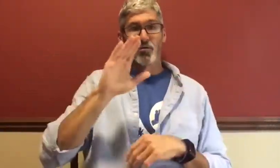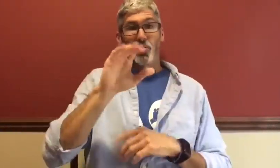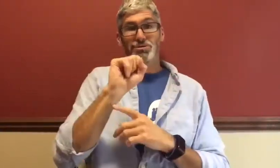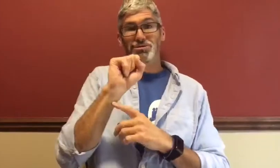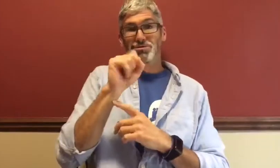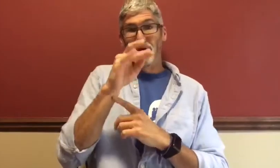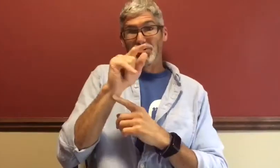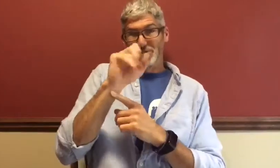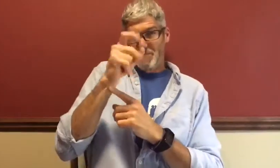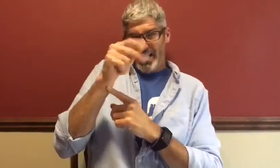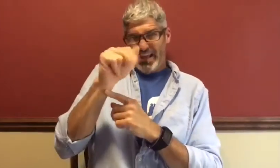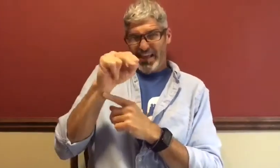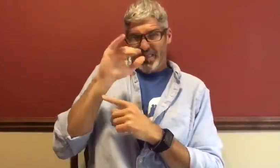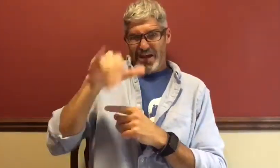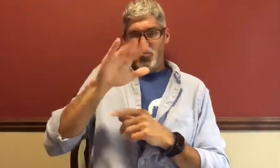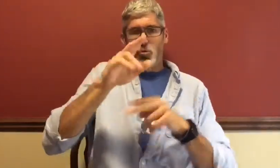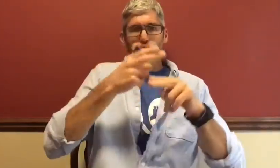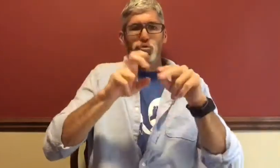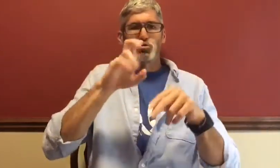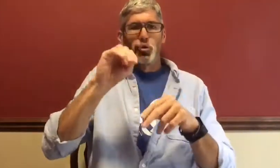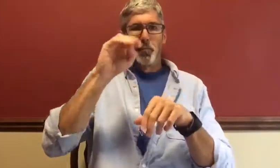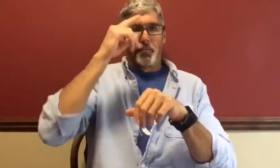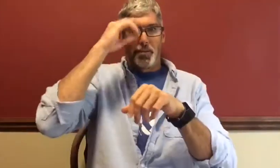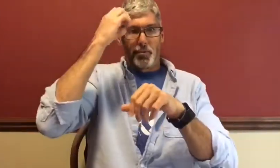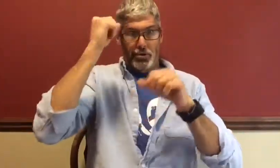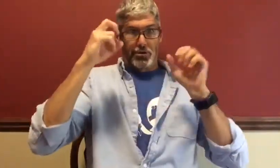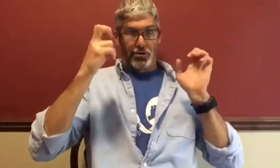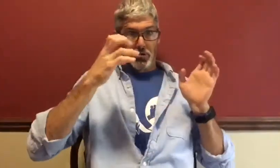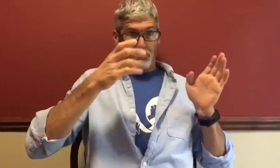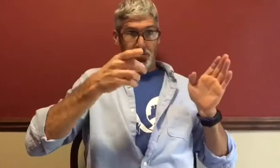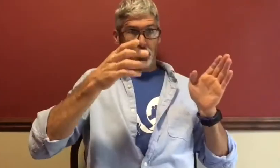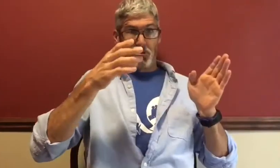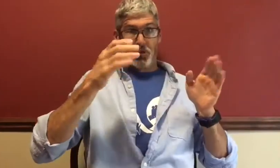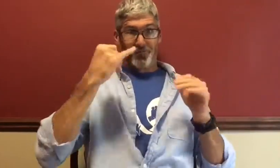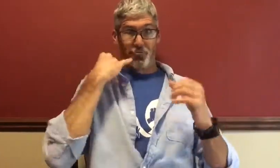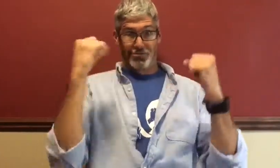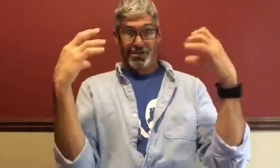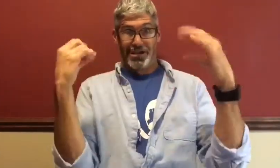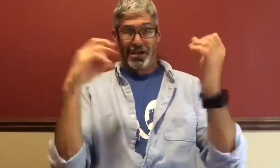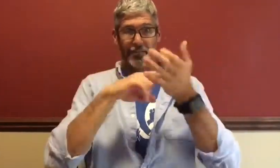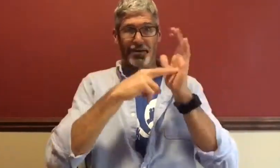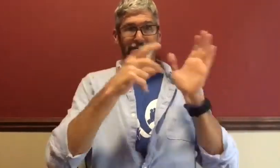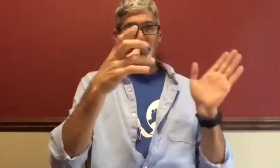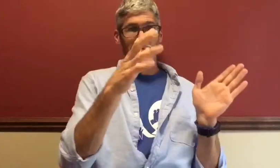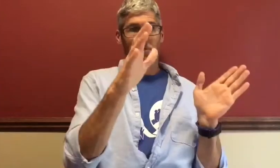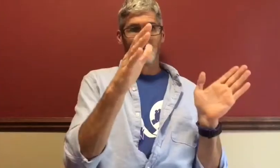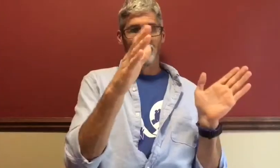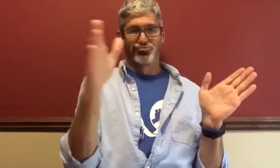Your spatial span is your short-term memory. Learning sign language strengthens that.